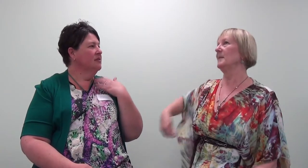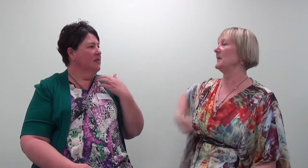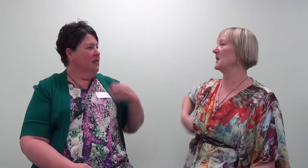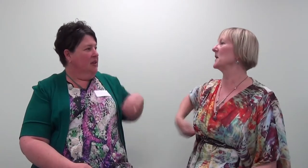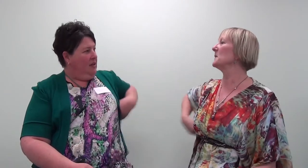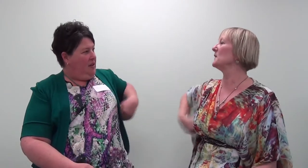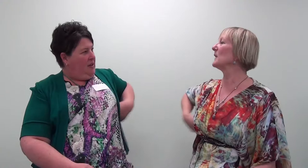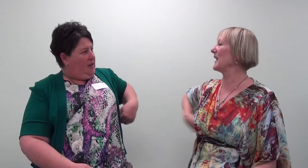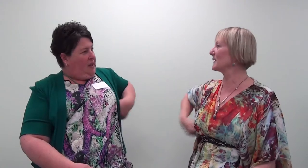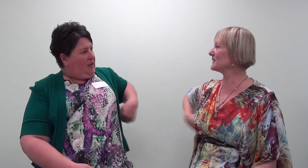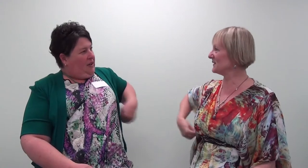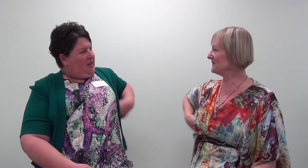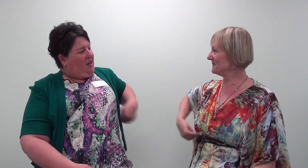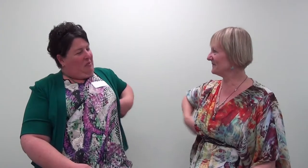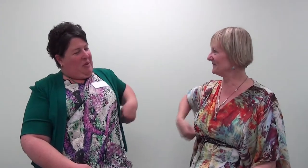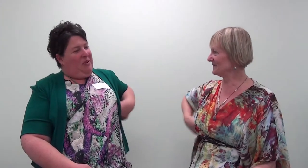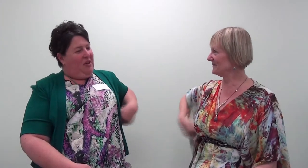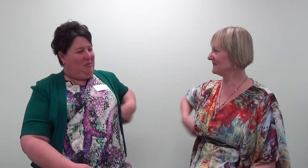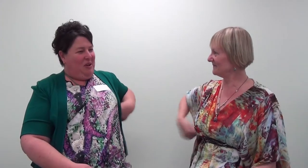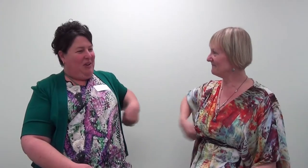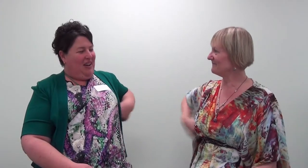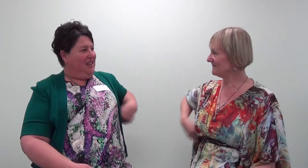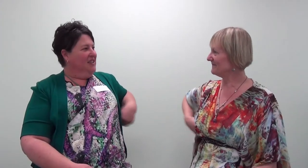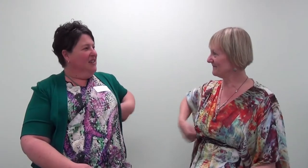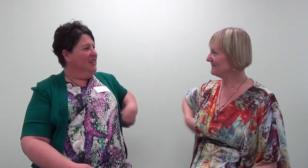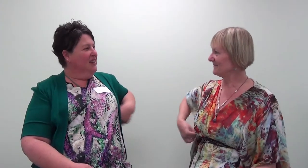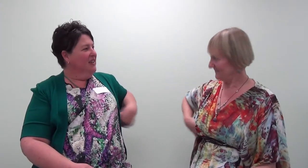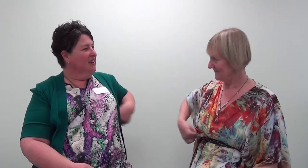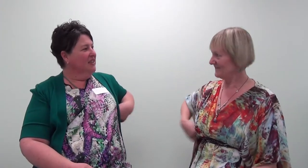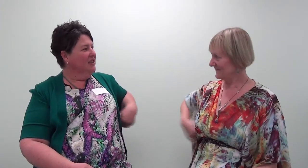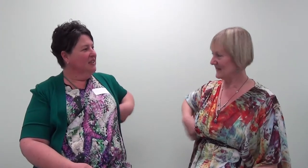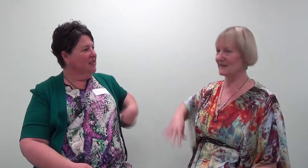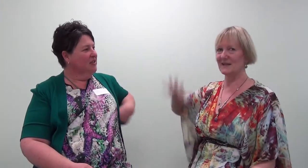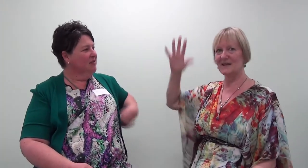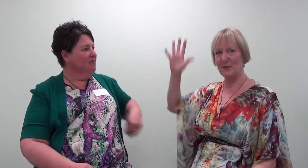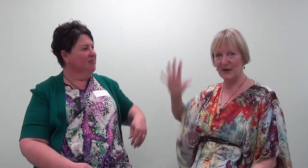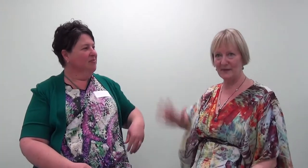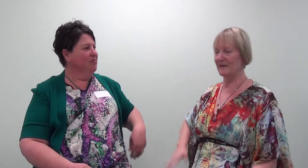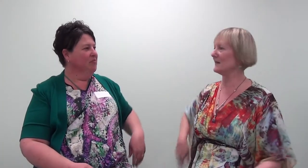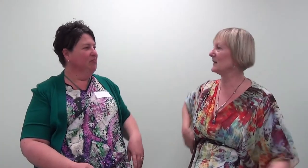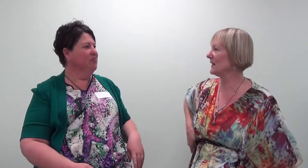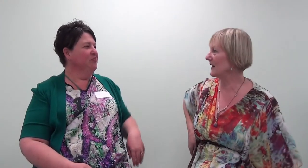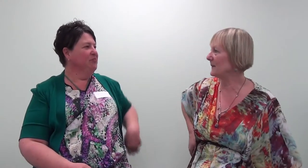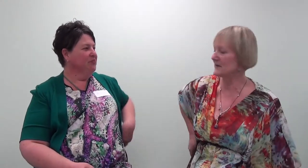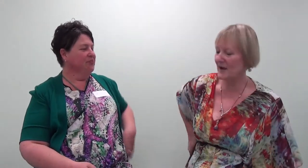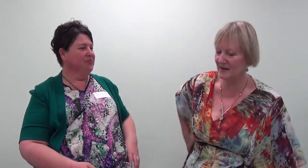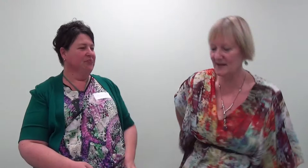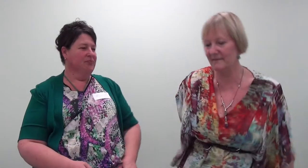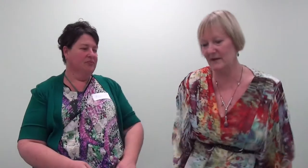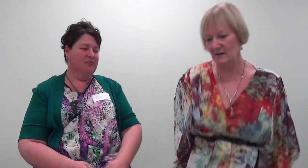Maybe I can be relaxed. Maybe I can be relaxed. You see the breath? Yep. So how does that feel?